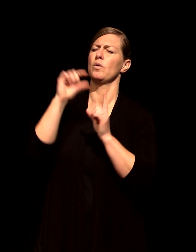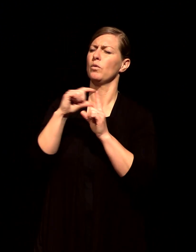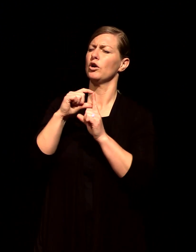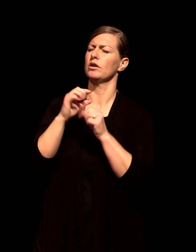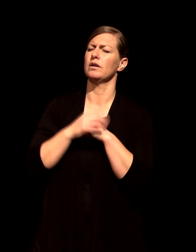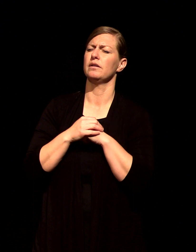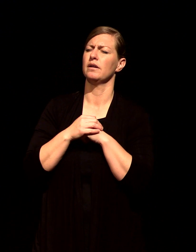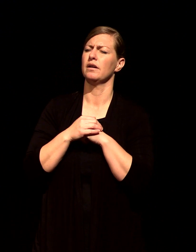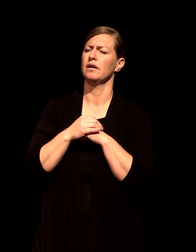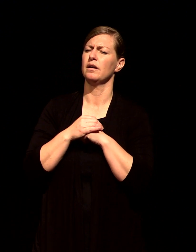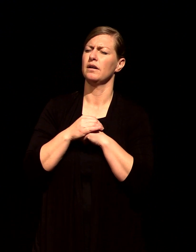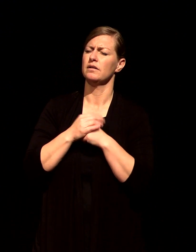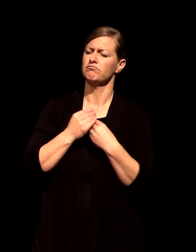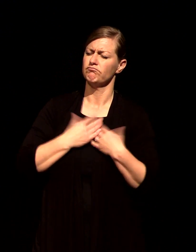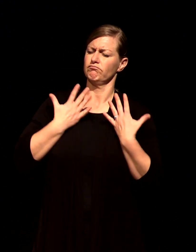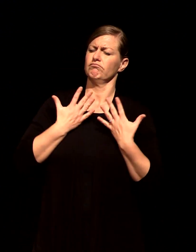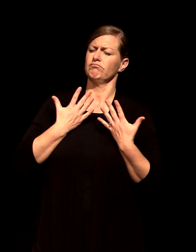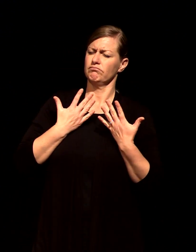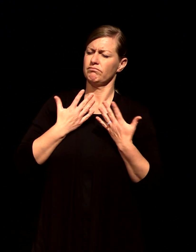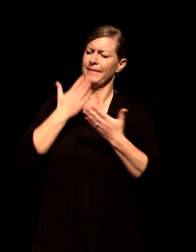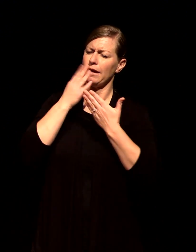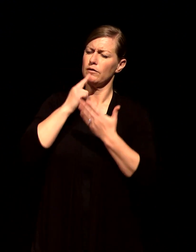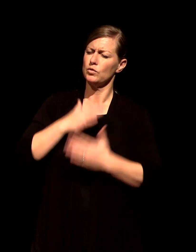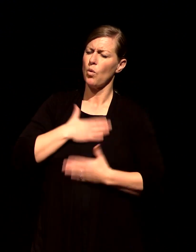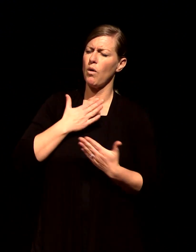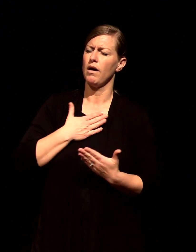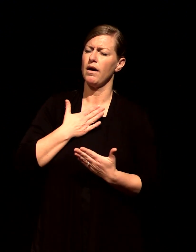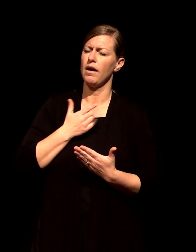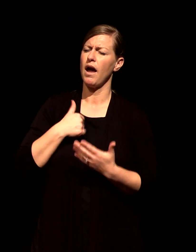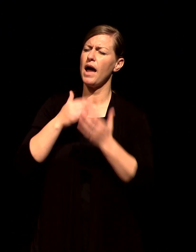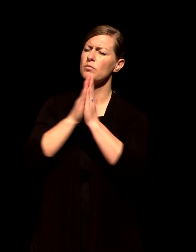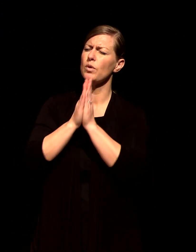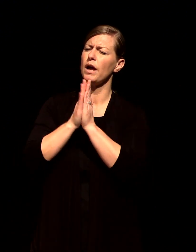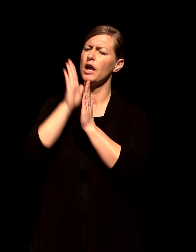that you would just reshape how we see you how we lean into you